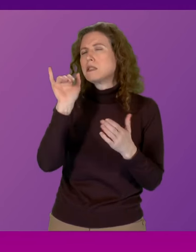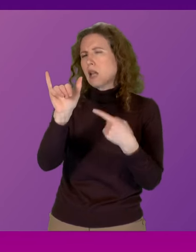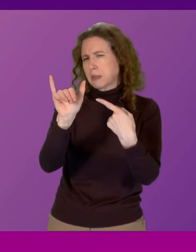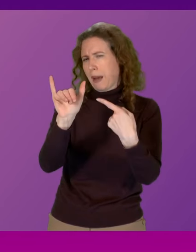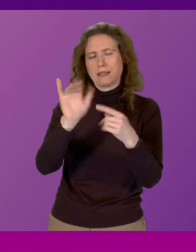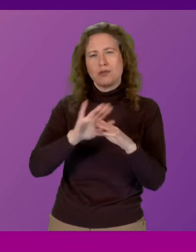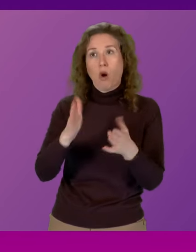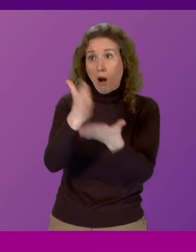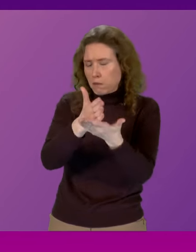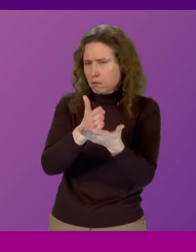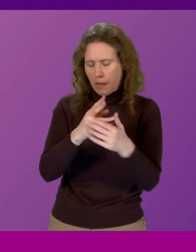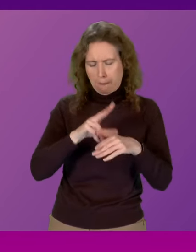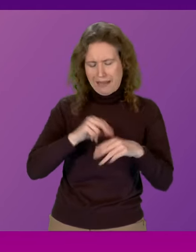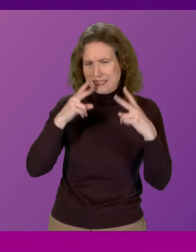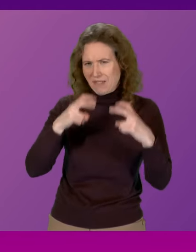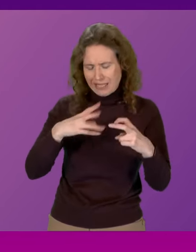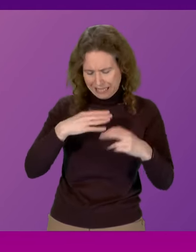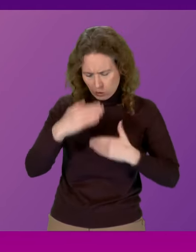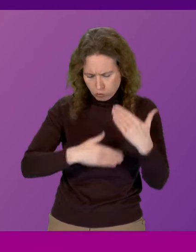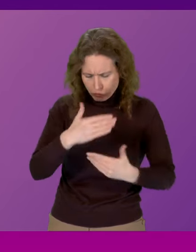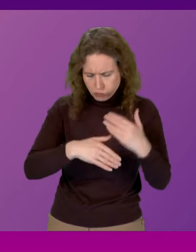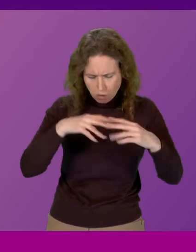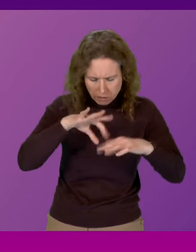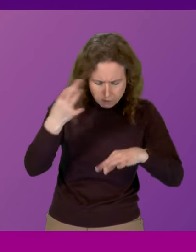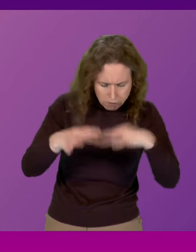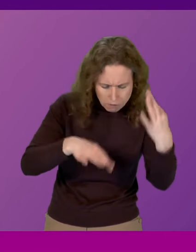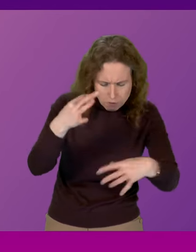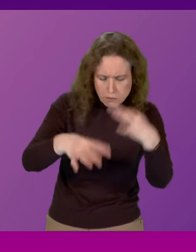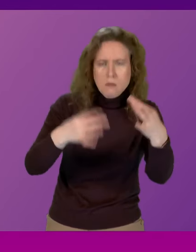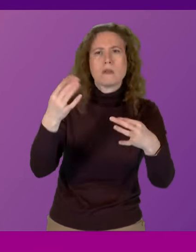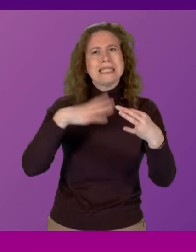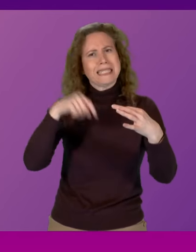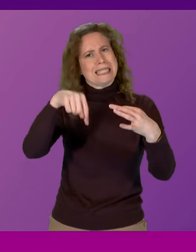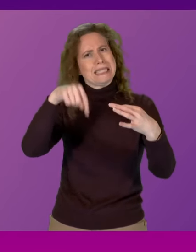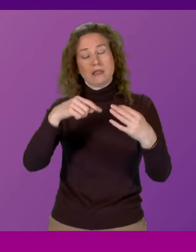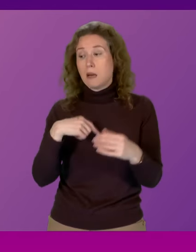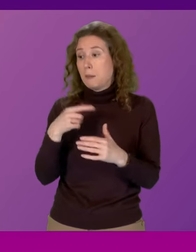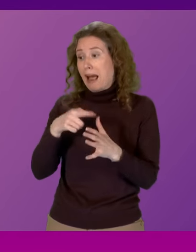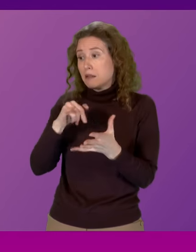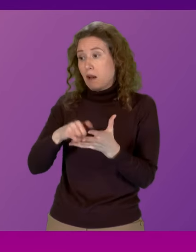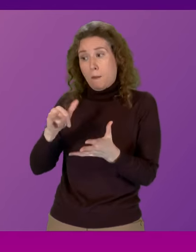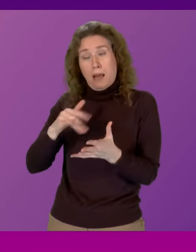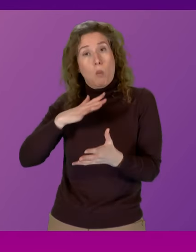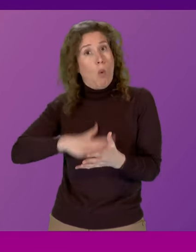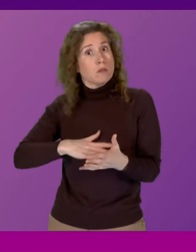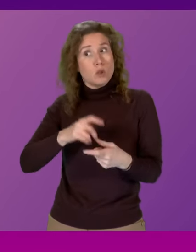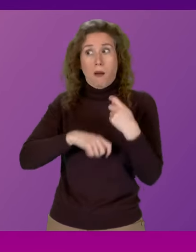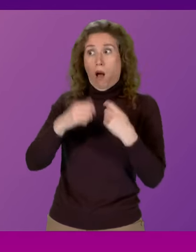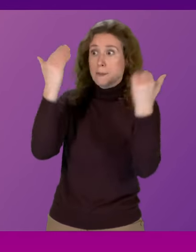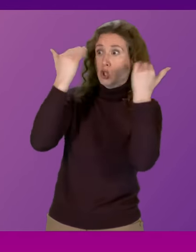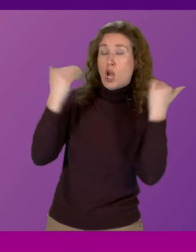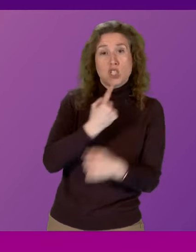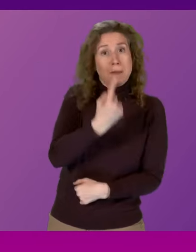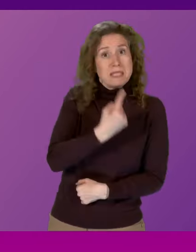is important that the police investigation is allowed to continue. As I say, Anasawa may wish, in his position, to be judge and jury.